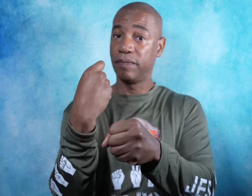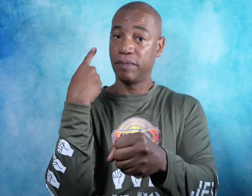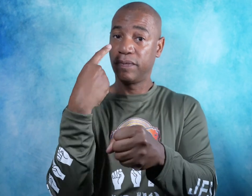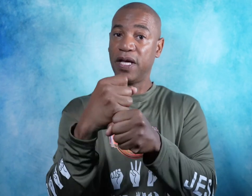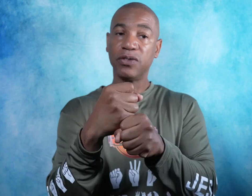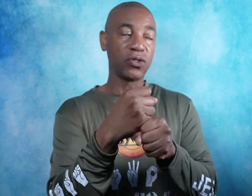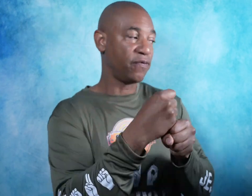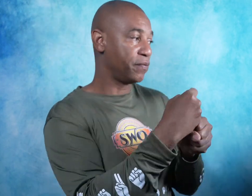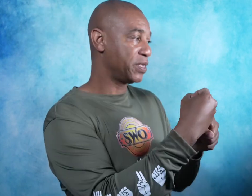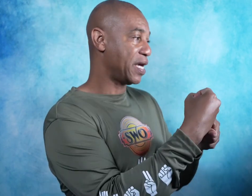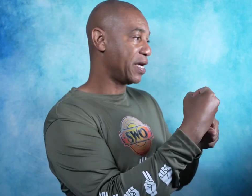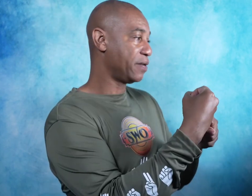Show you from the side.